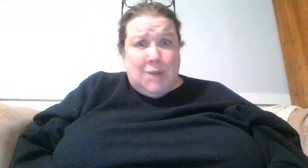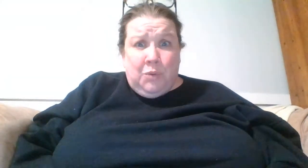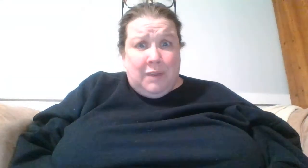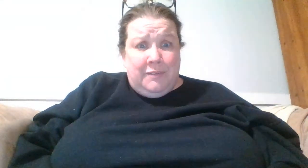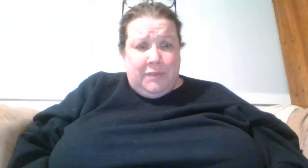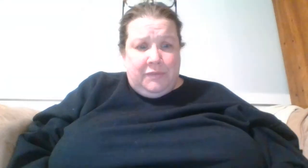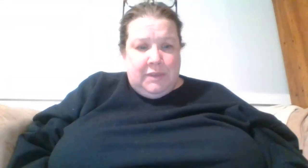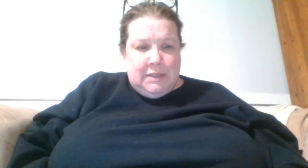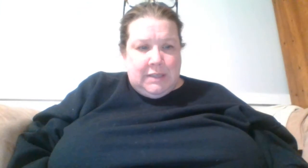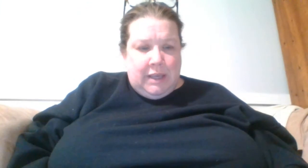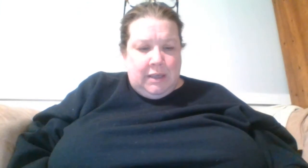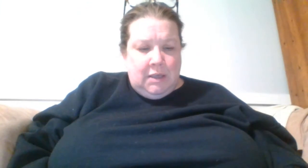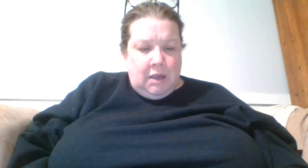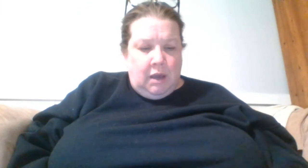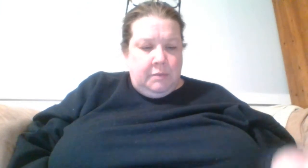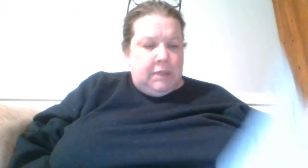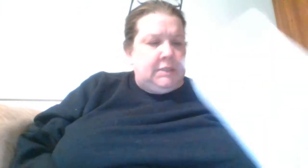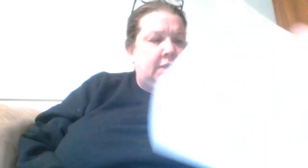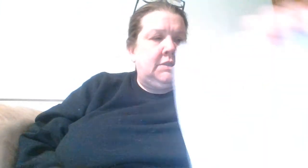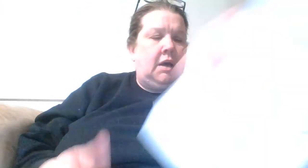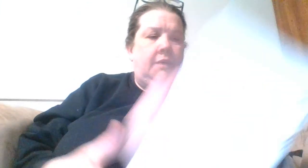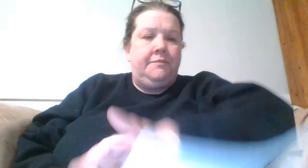don't love the the saying um it says um